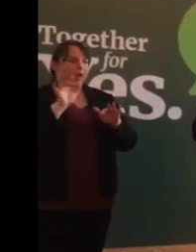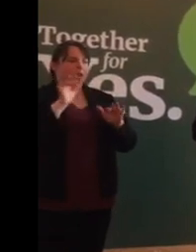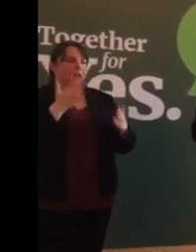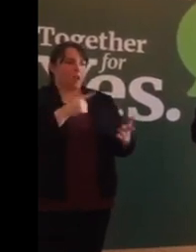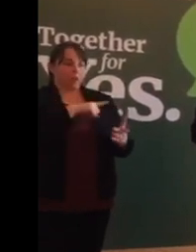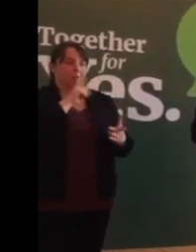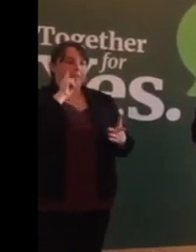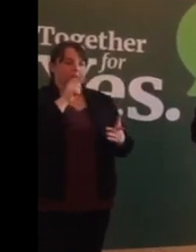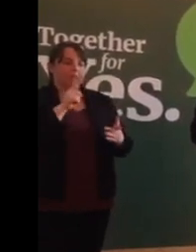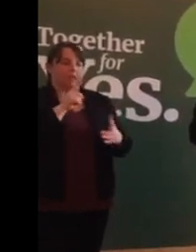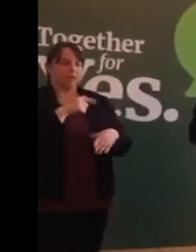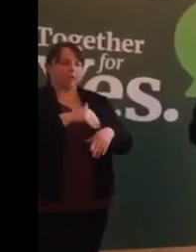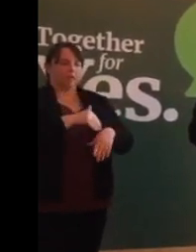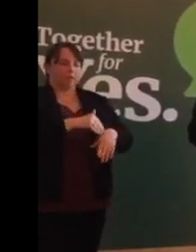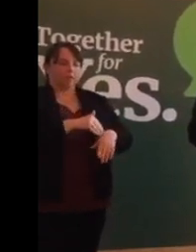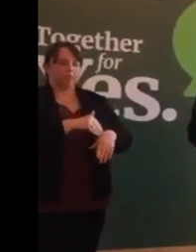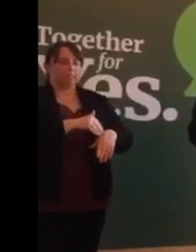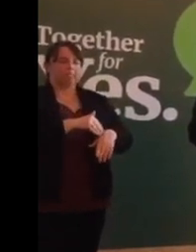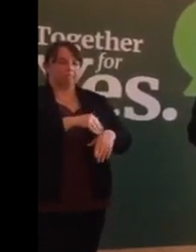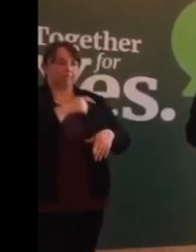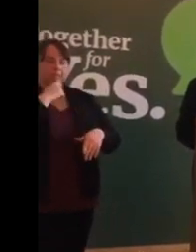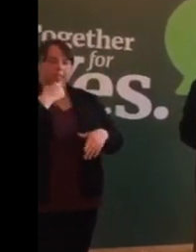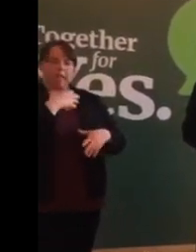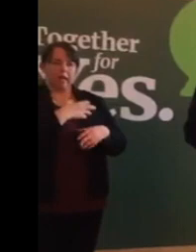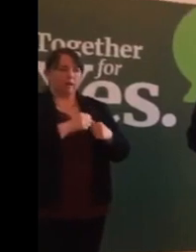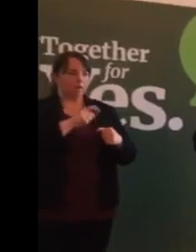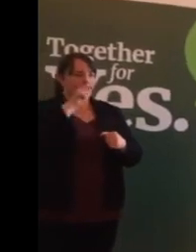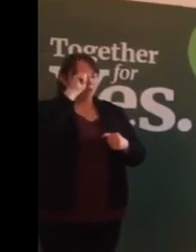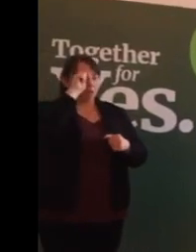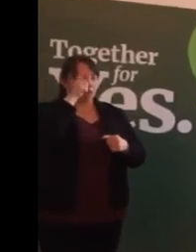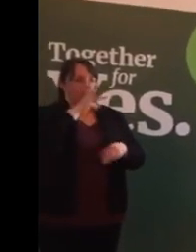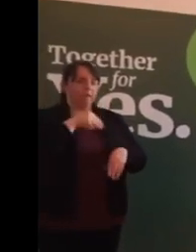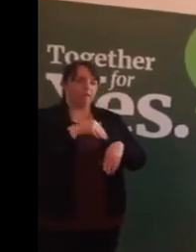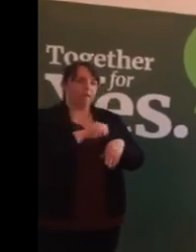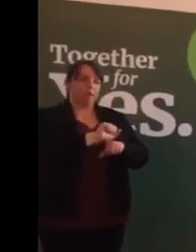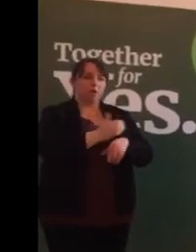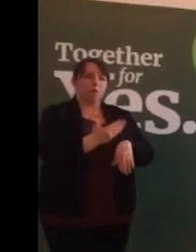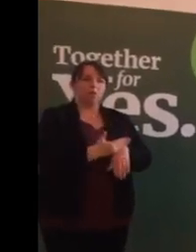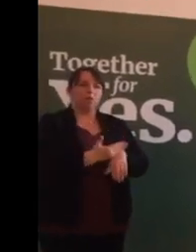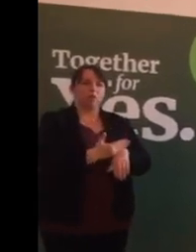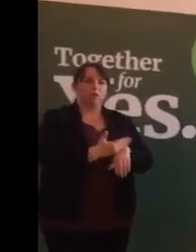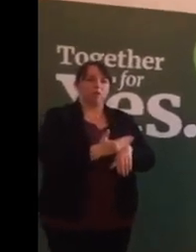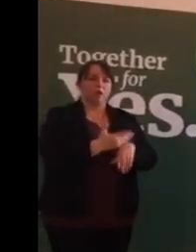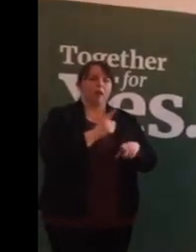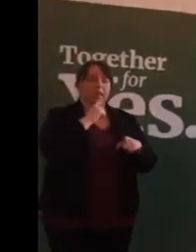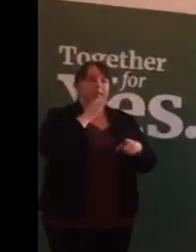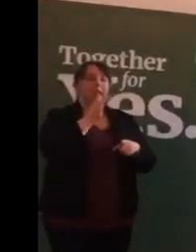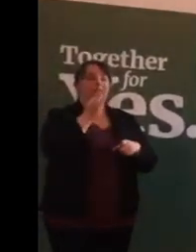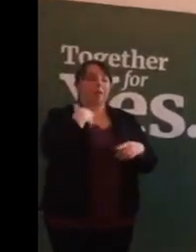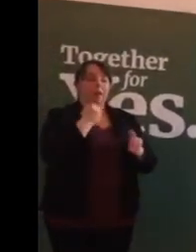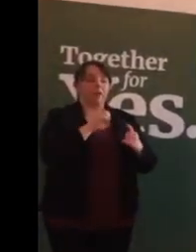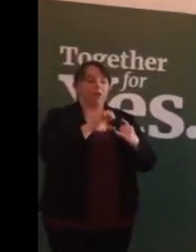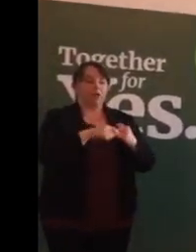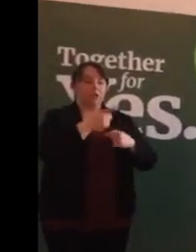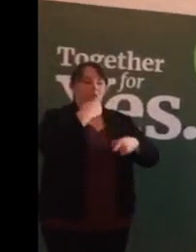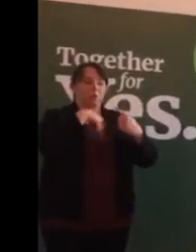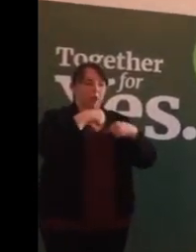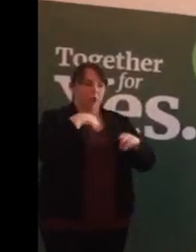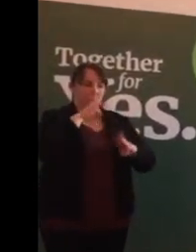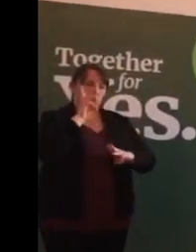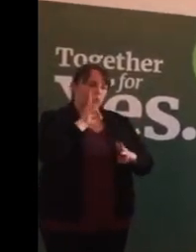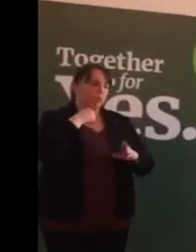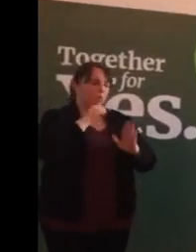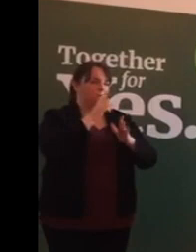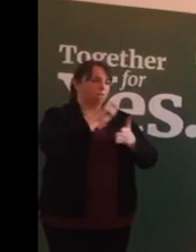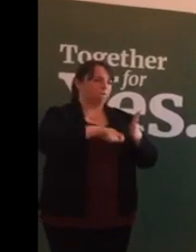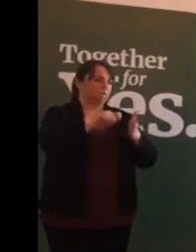many tell me they never anticipated how to work in practice. And given the opportunity, they tell me they will vote for repeal